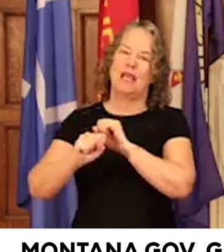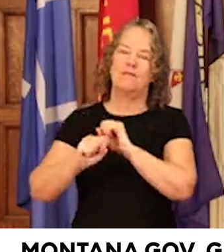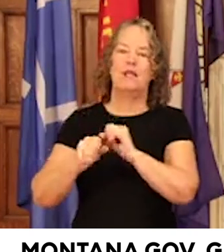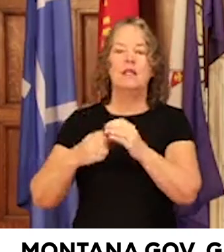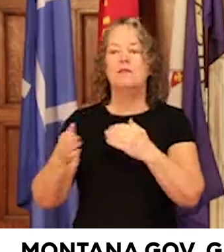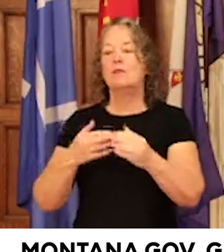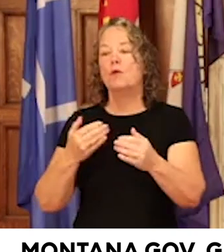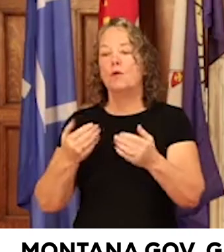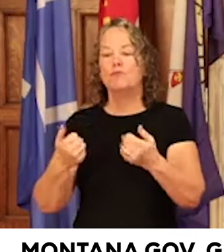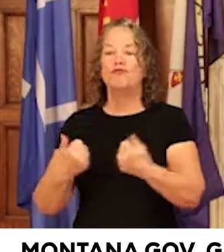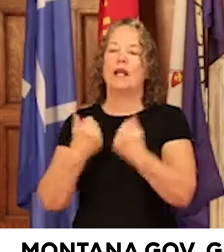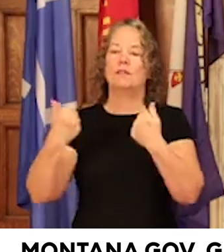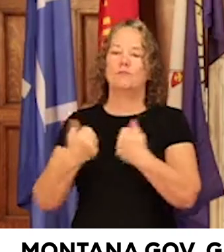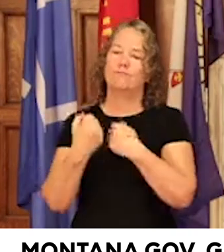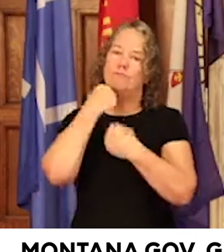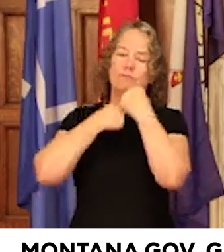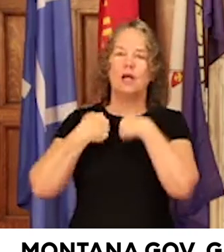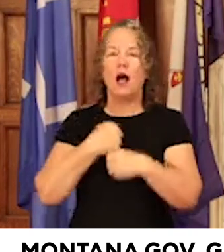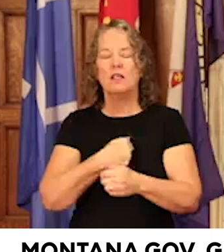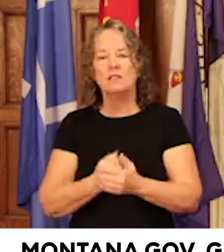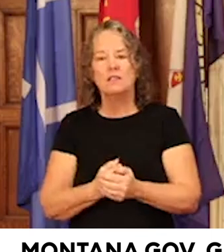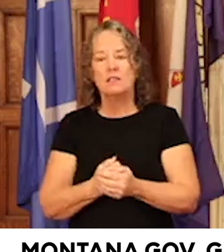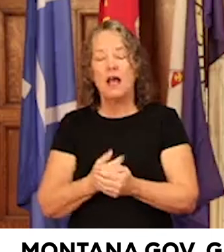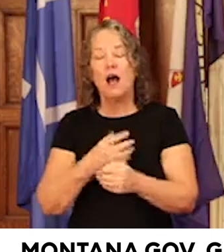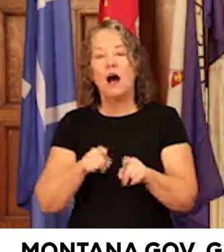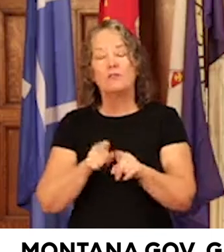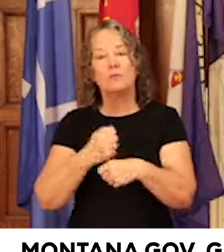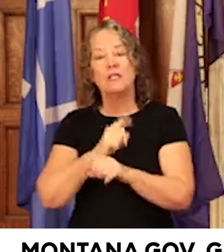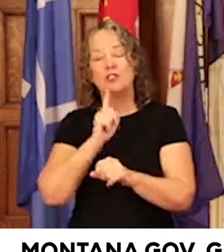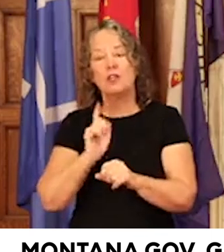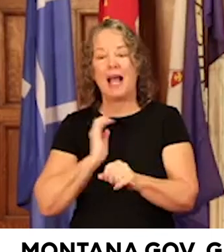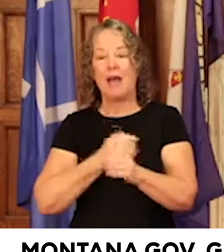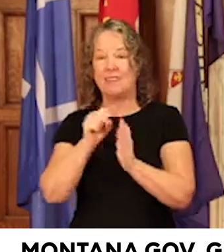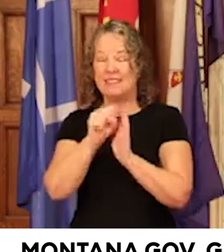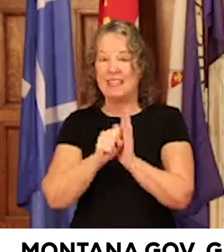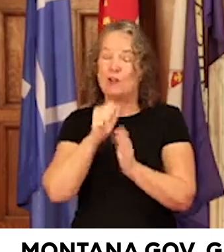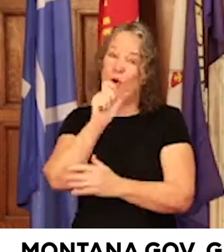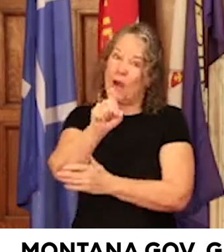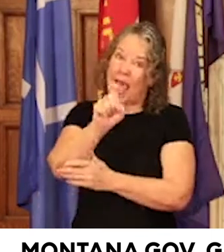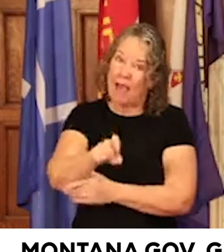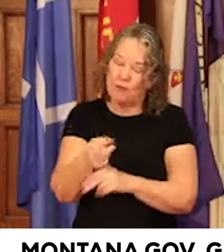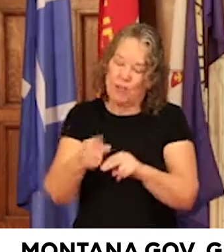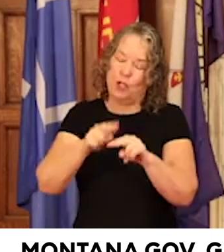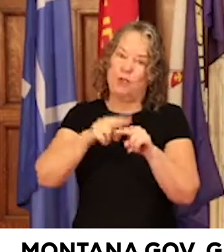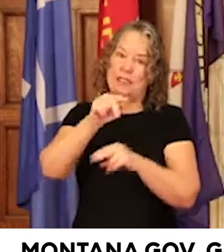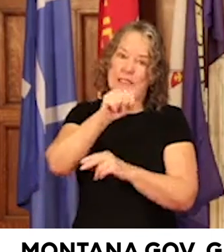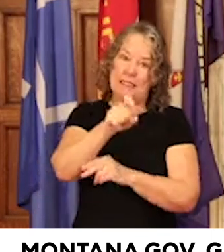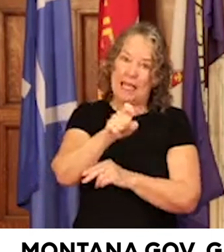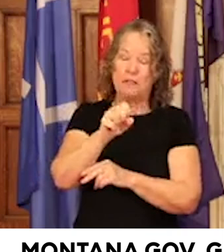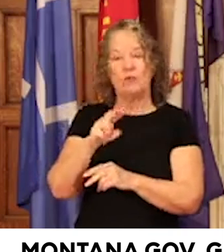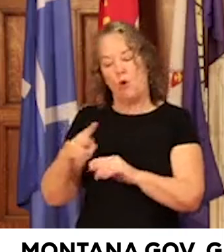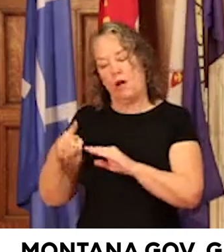challenges. And they ensure the state won't have to consider raising taxes or cutting essential services